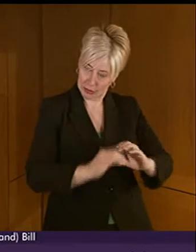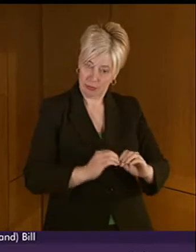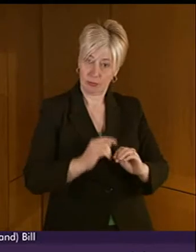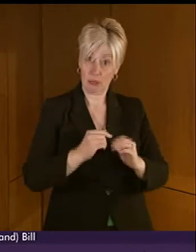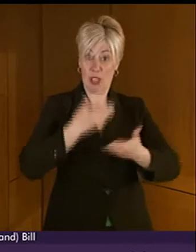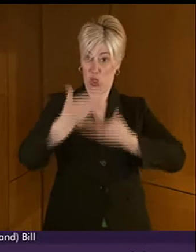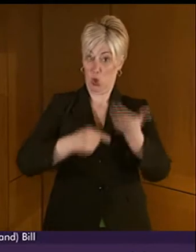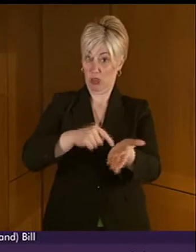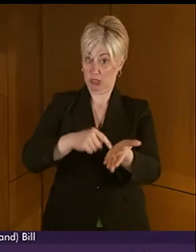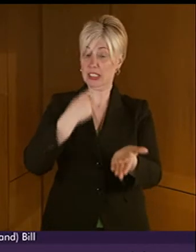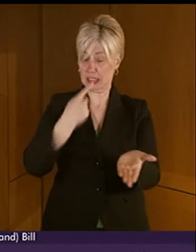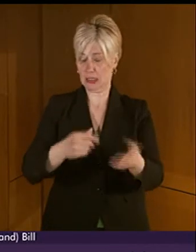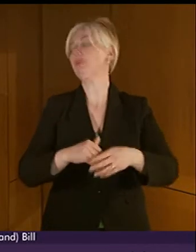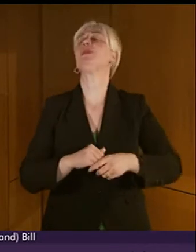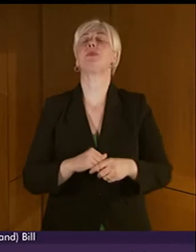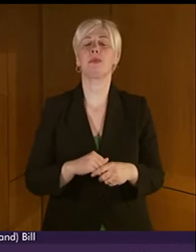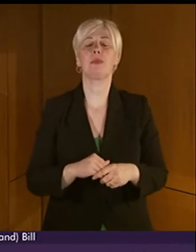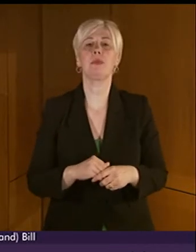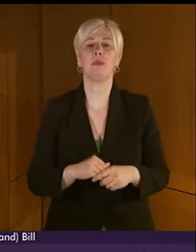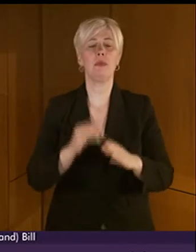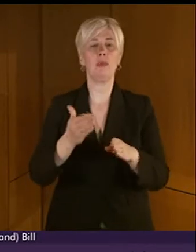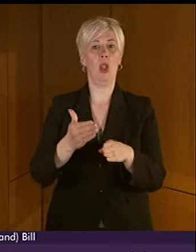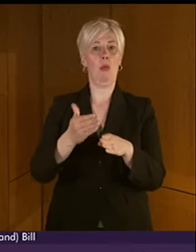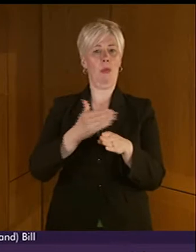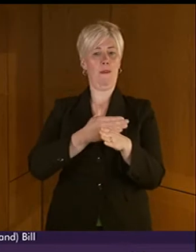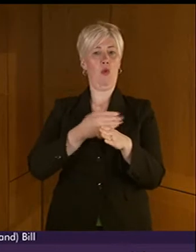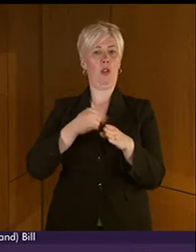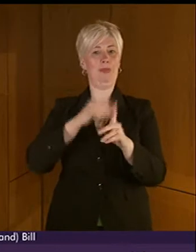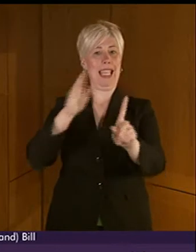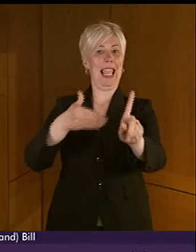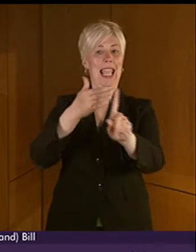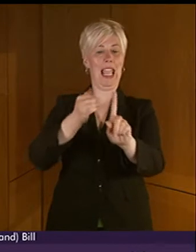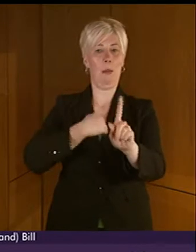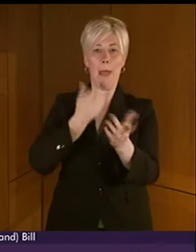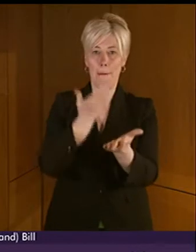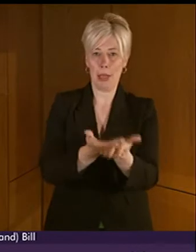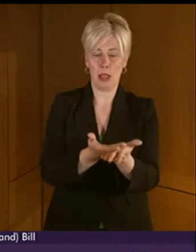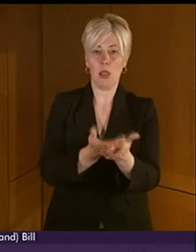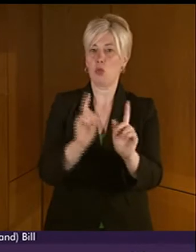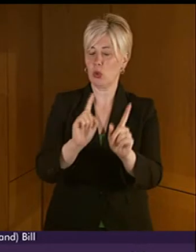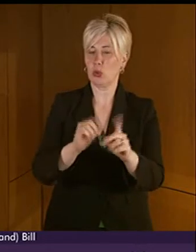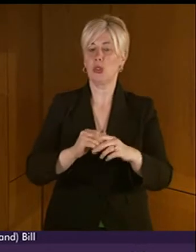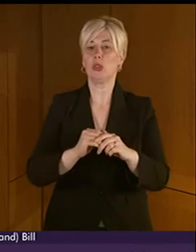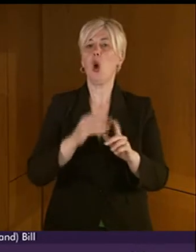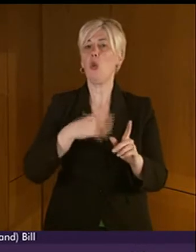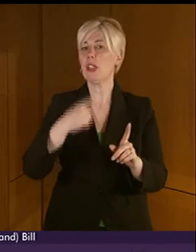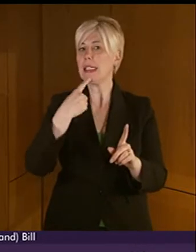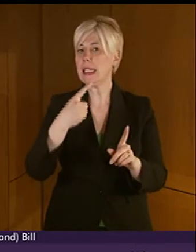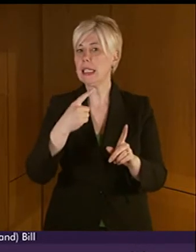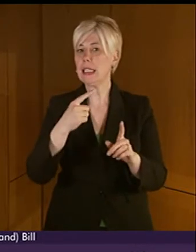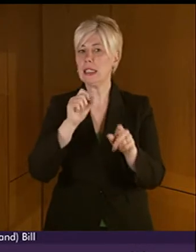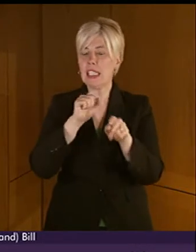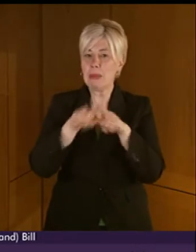Before I go on to discuss the aim of my bill in more detail, I'd like to mention a specific group